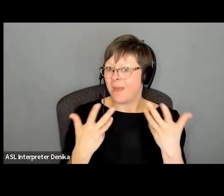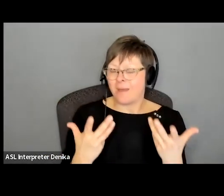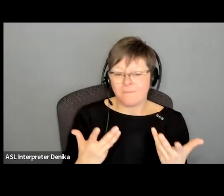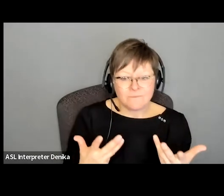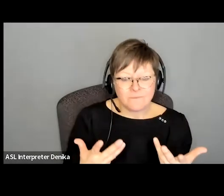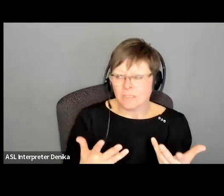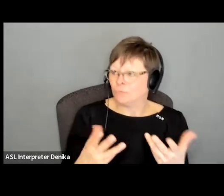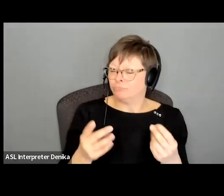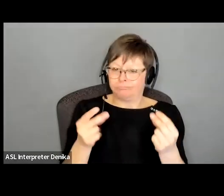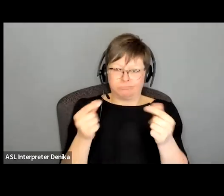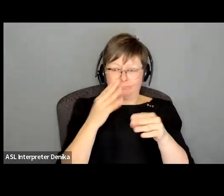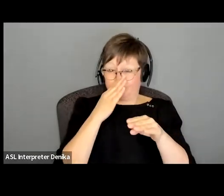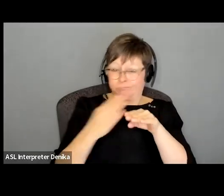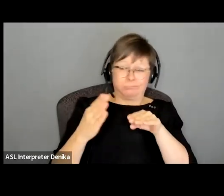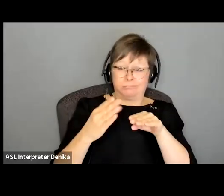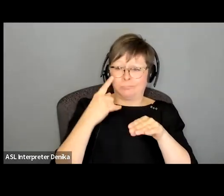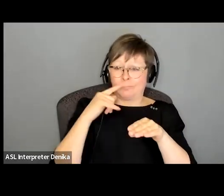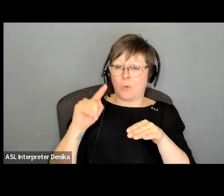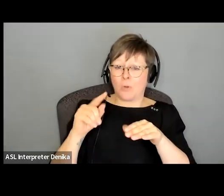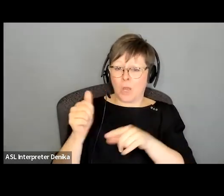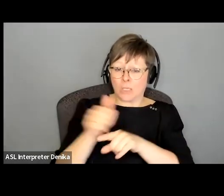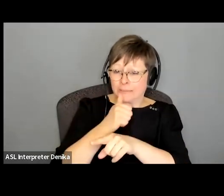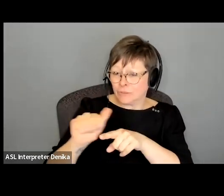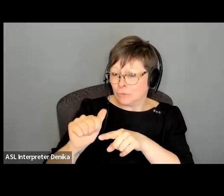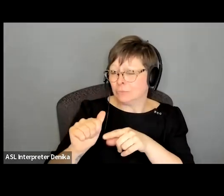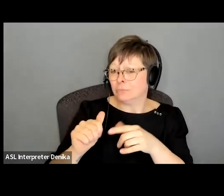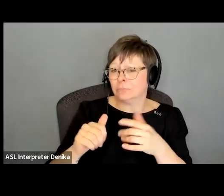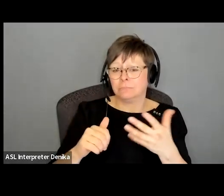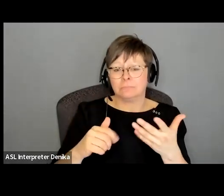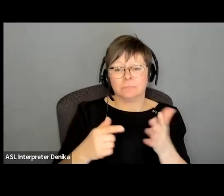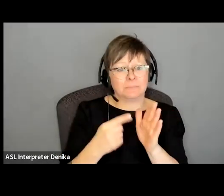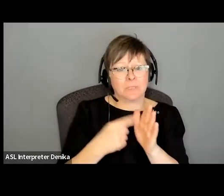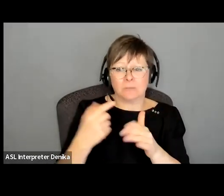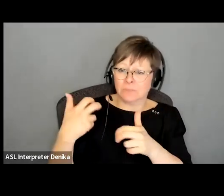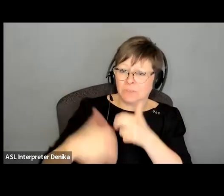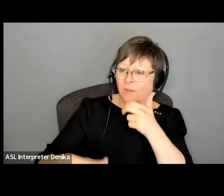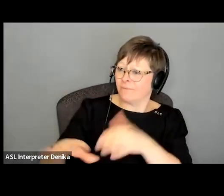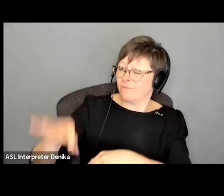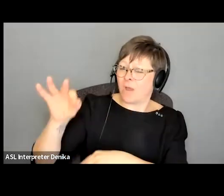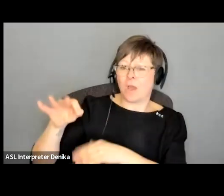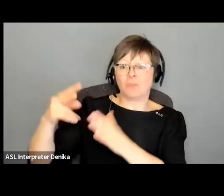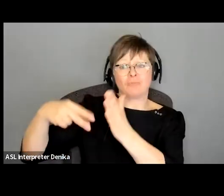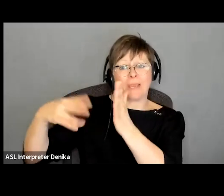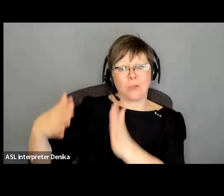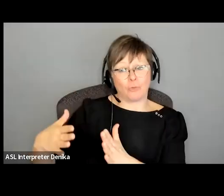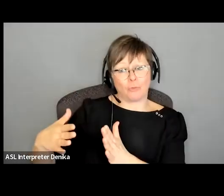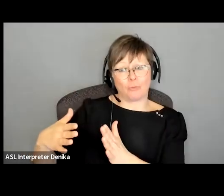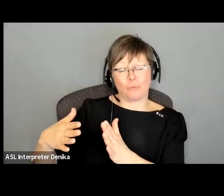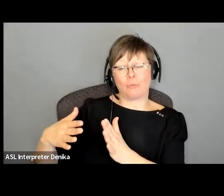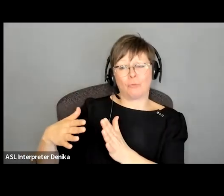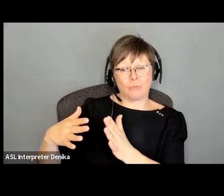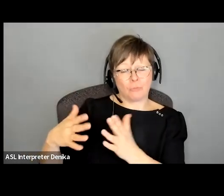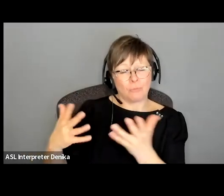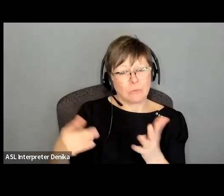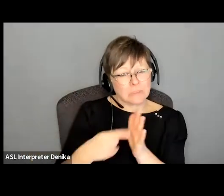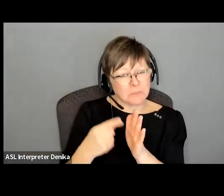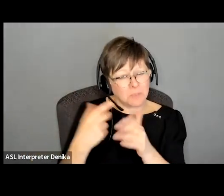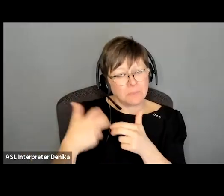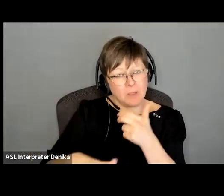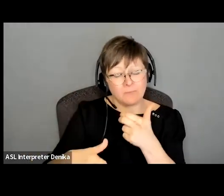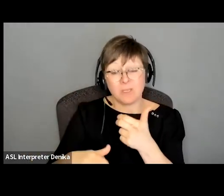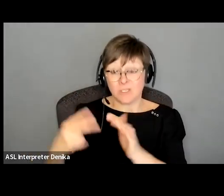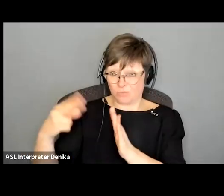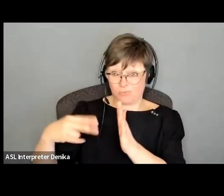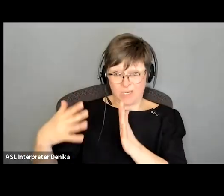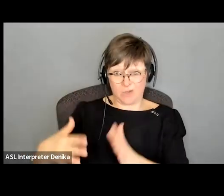audition and regardless it can be hard to find a reader when you're taping uh is having a reader